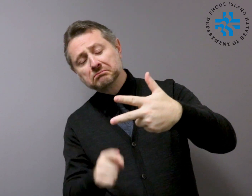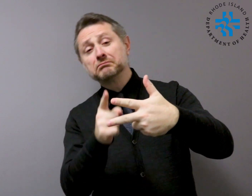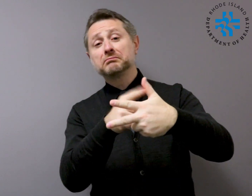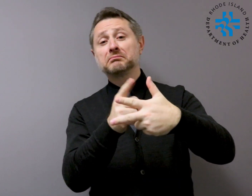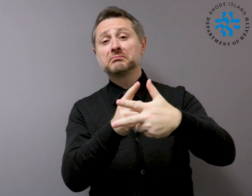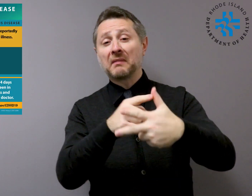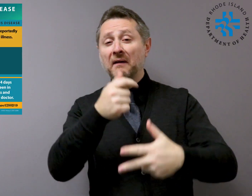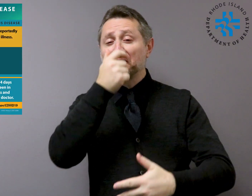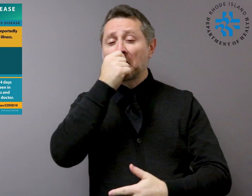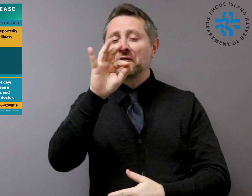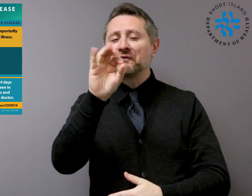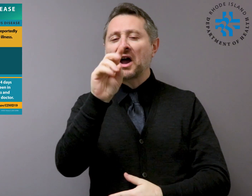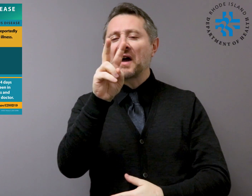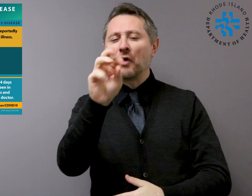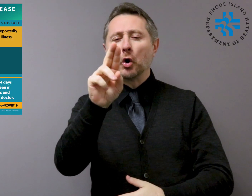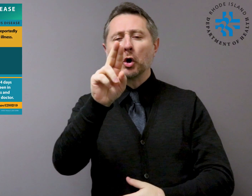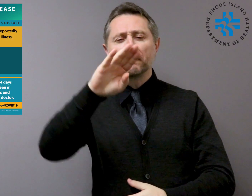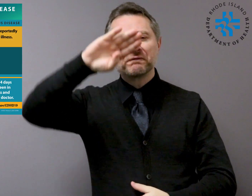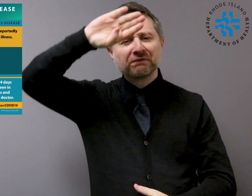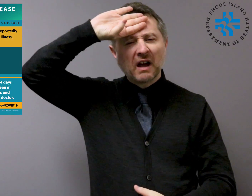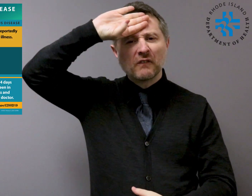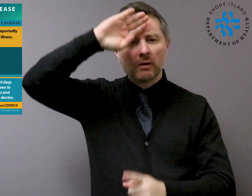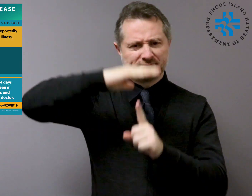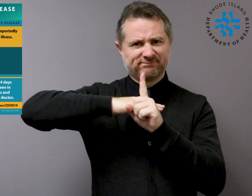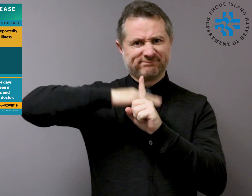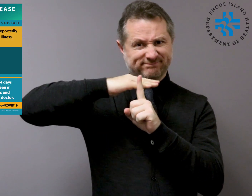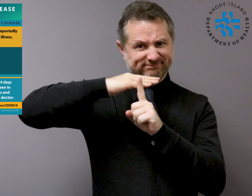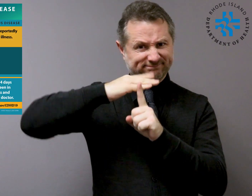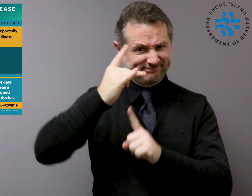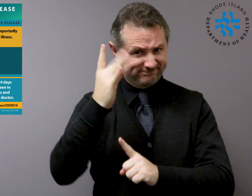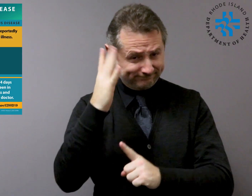Symptoms can include fever, cough, shortness of breath.